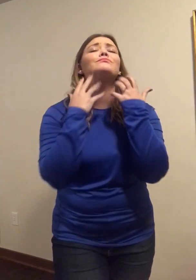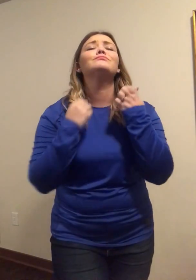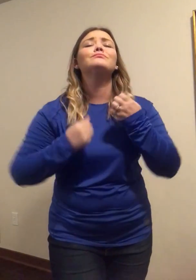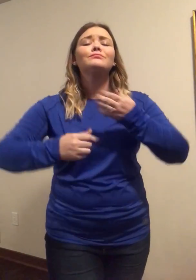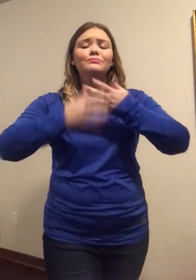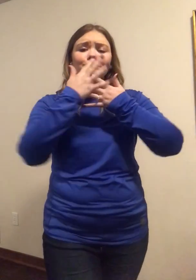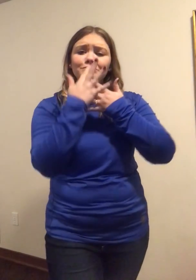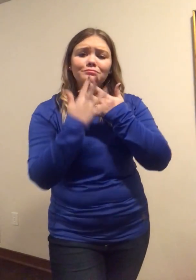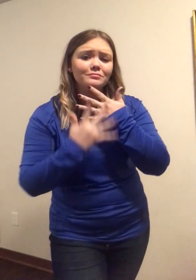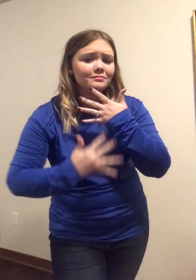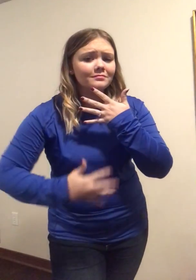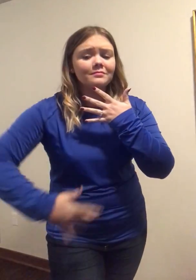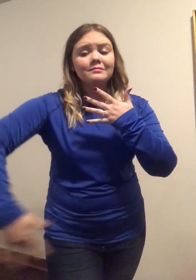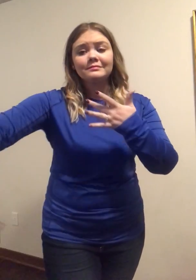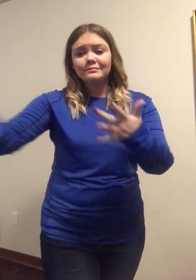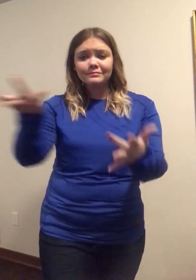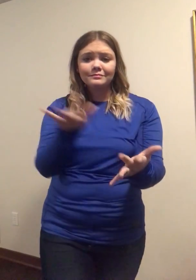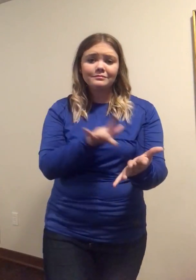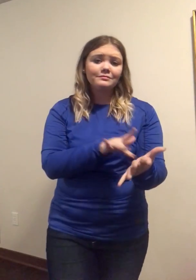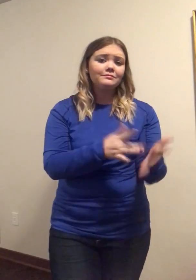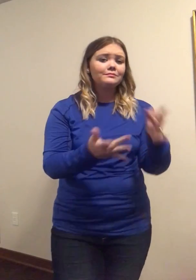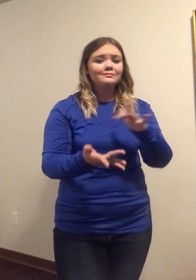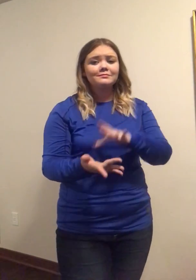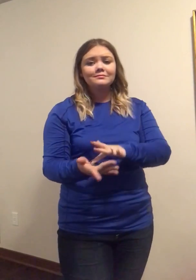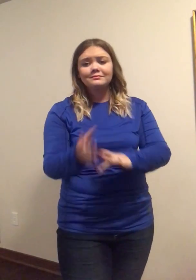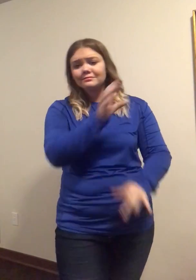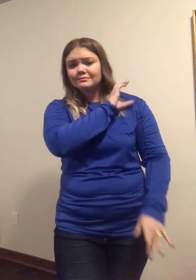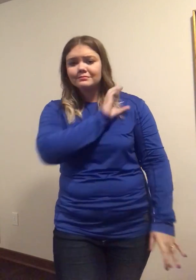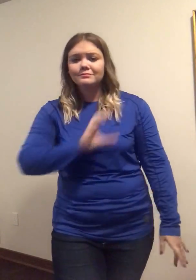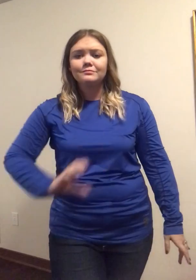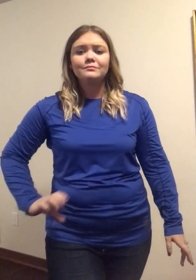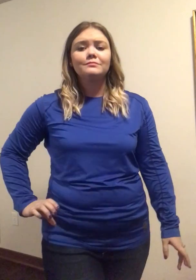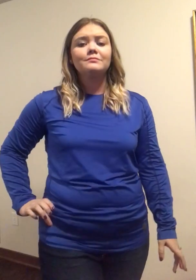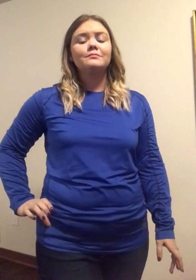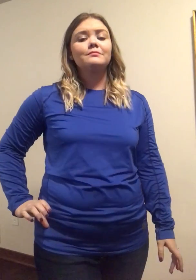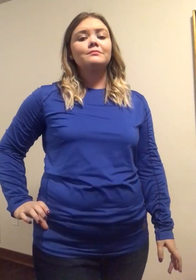precious blood of Jesus Christ.